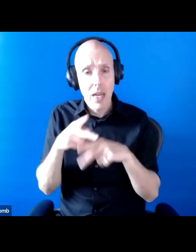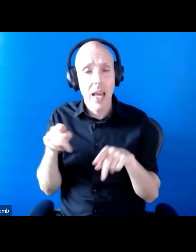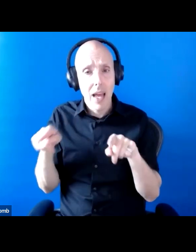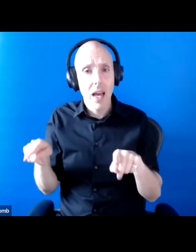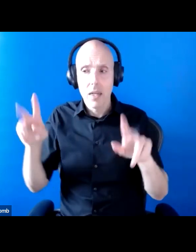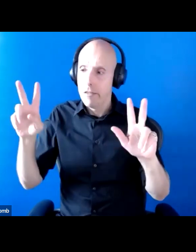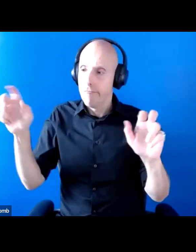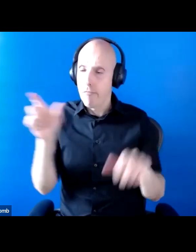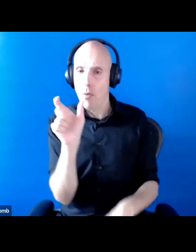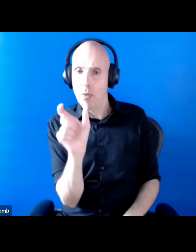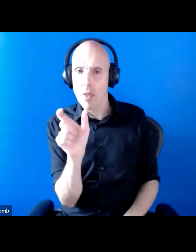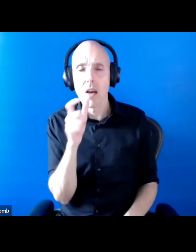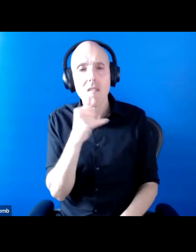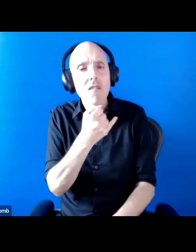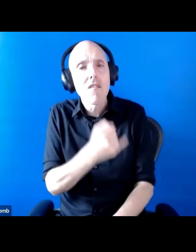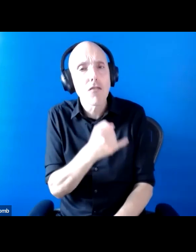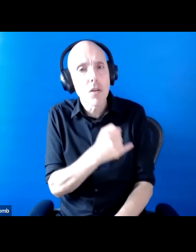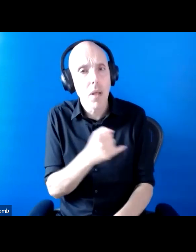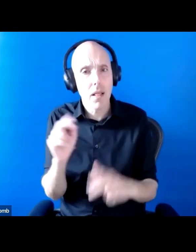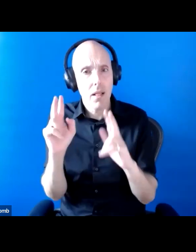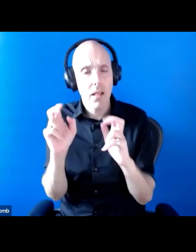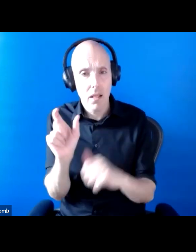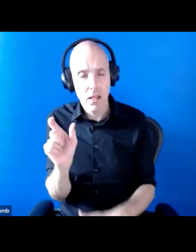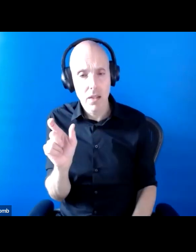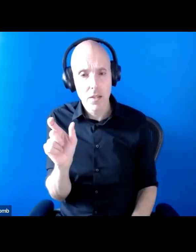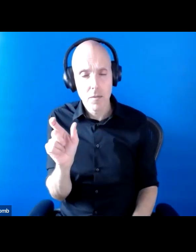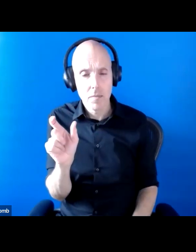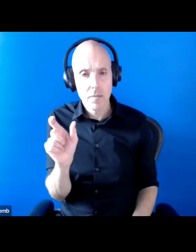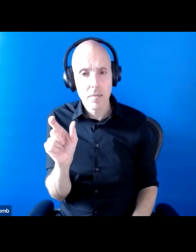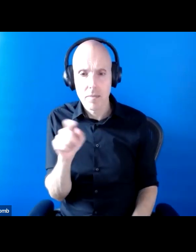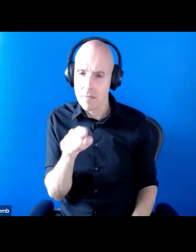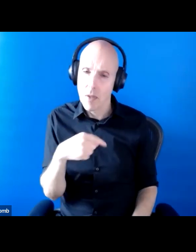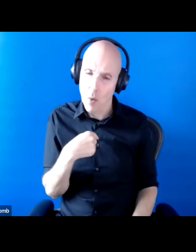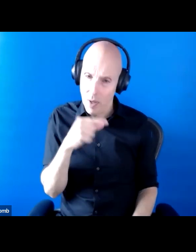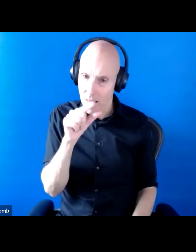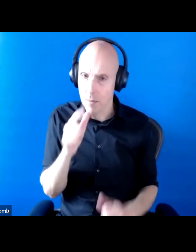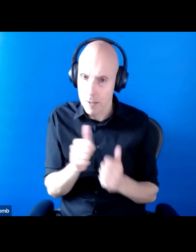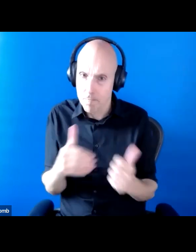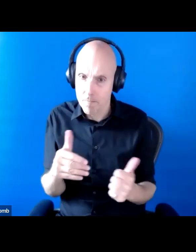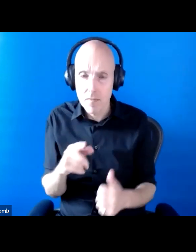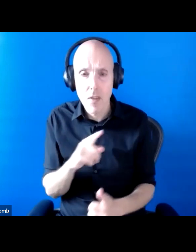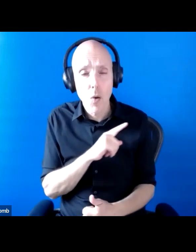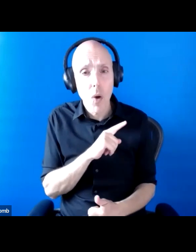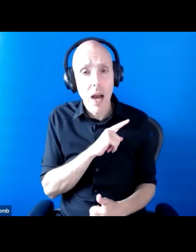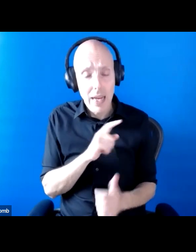yet. And we would argue with that term because disabled people aren't vulnerable, but the